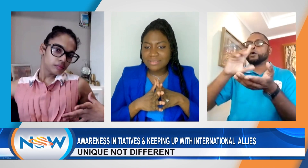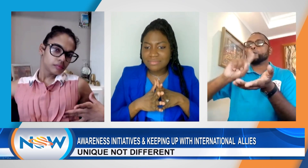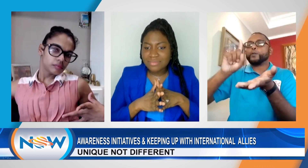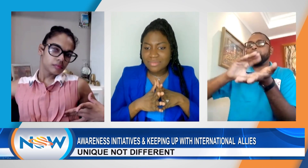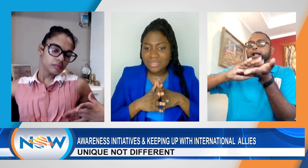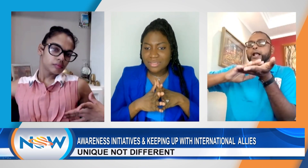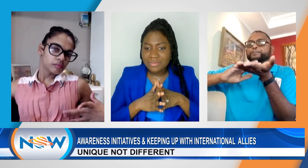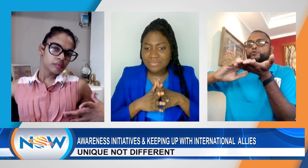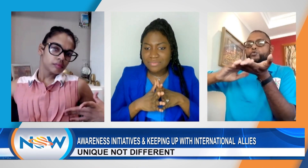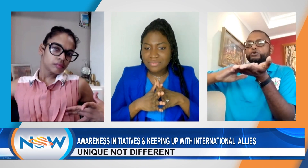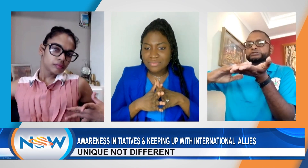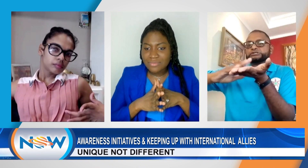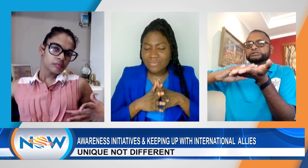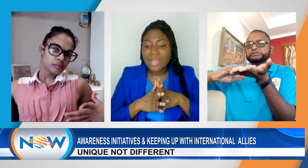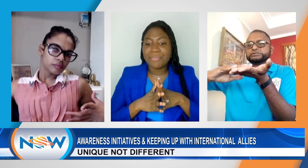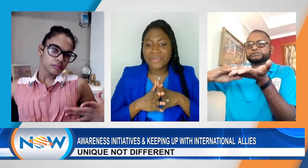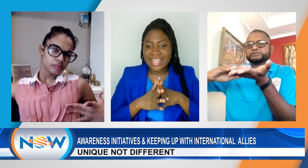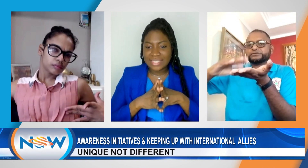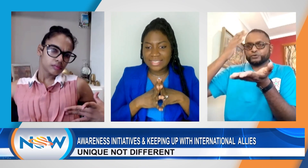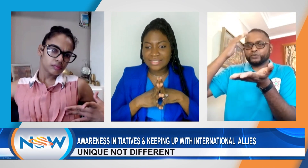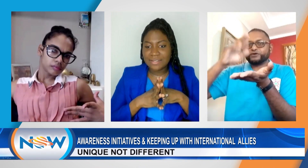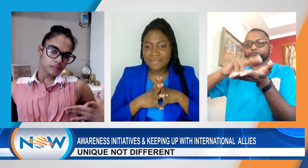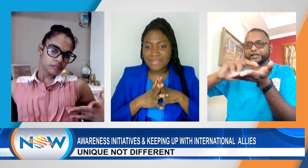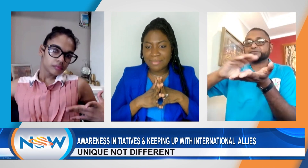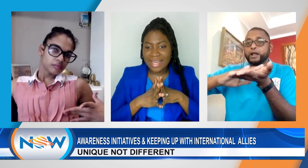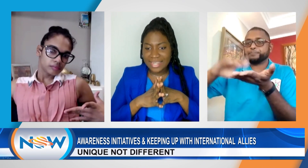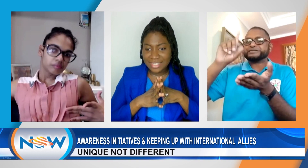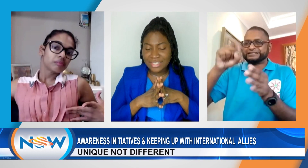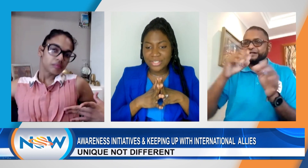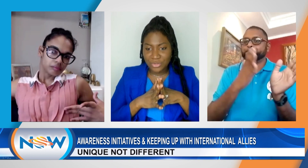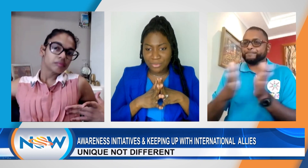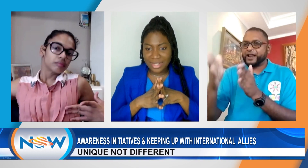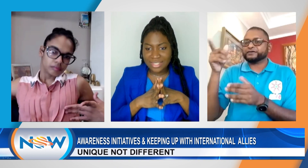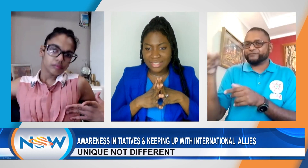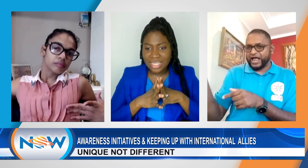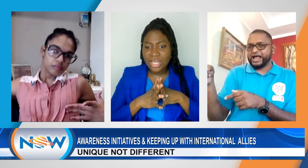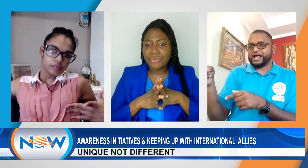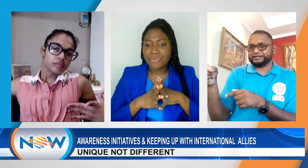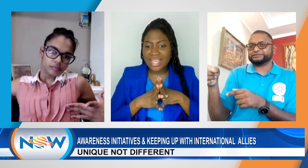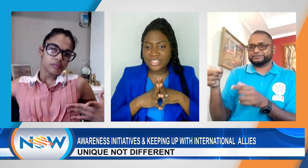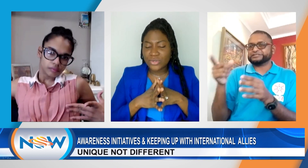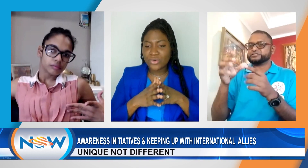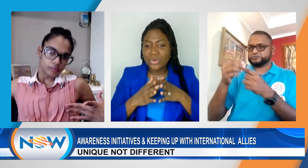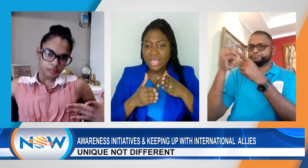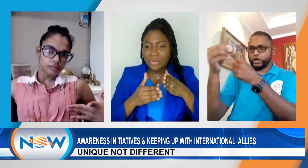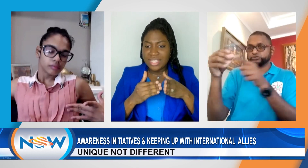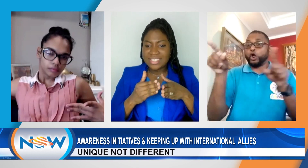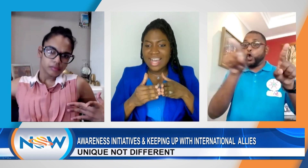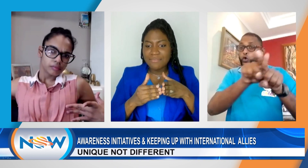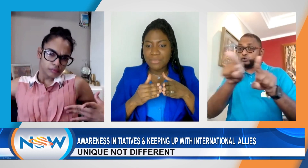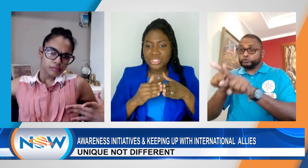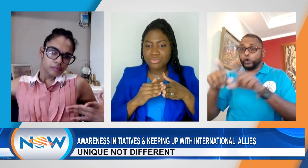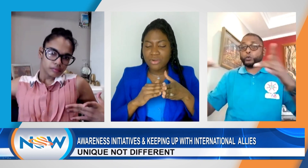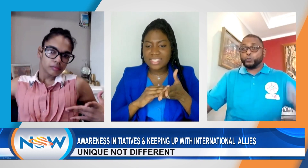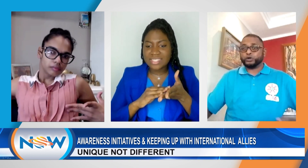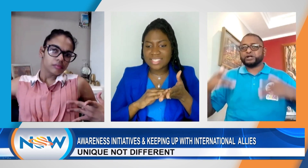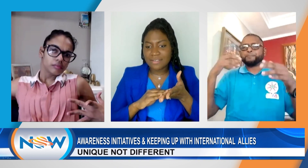braille for the blind, you know, braille, right? So we need to have much more of these things